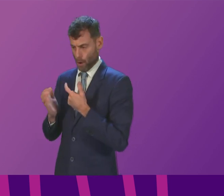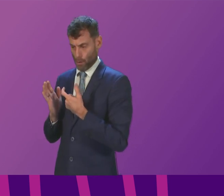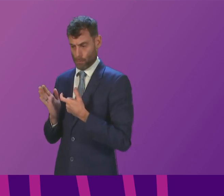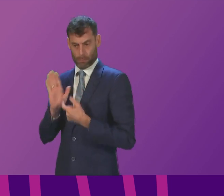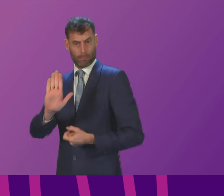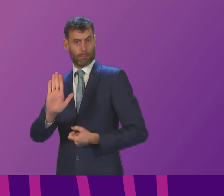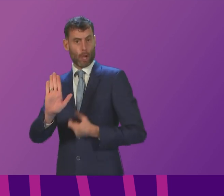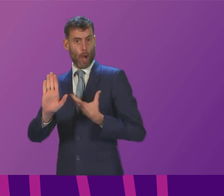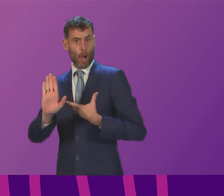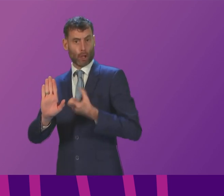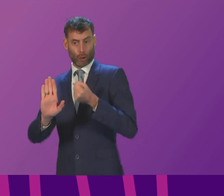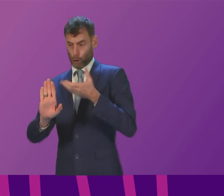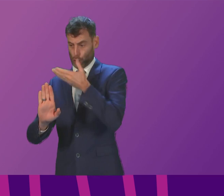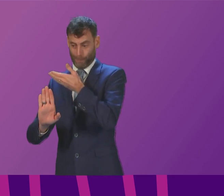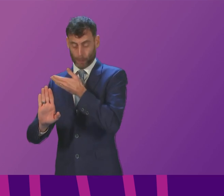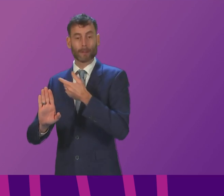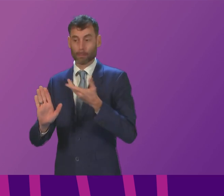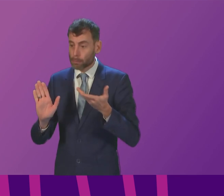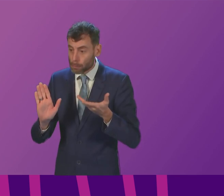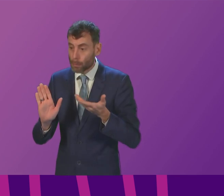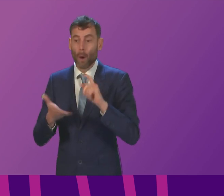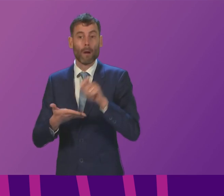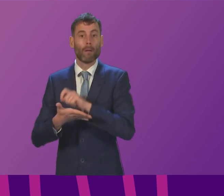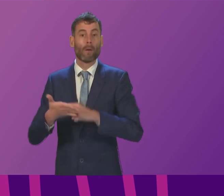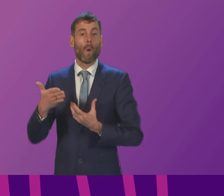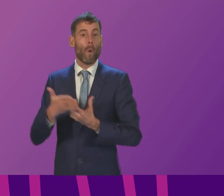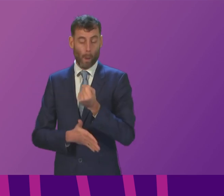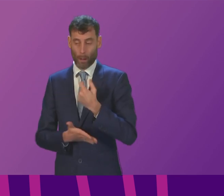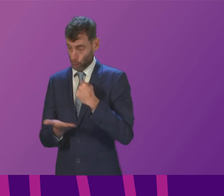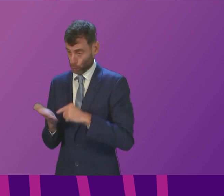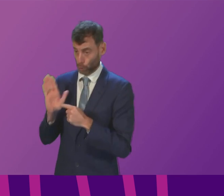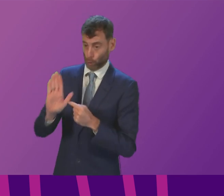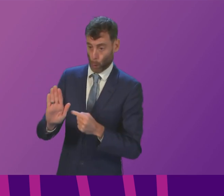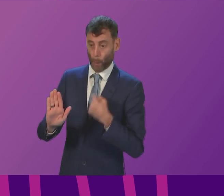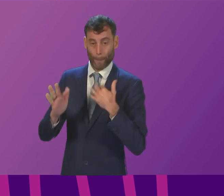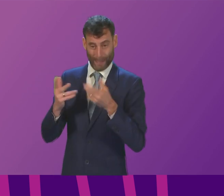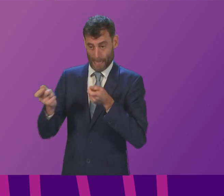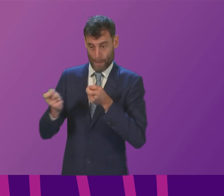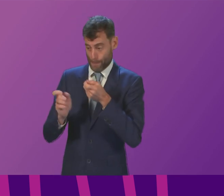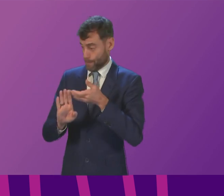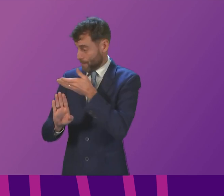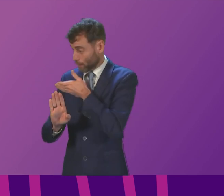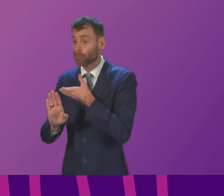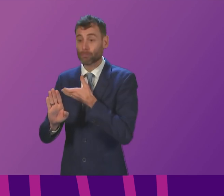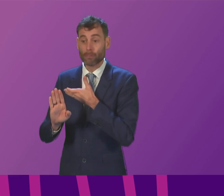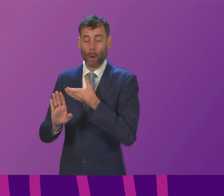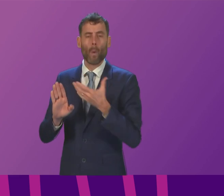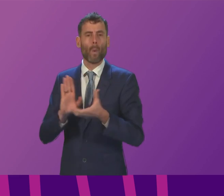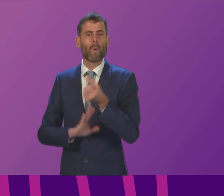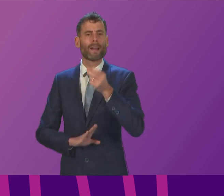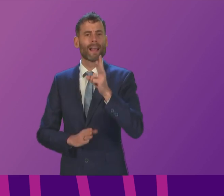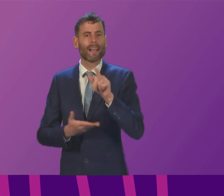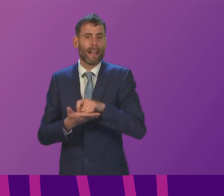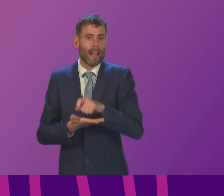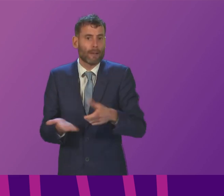-elected with the trust of the people of Scotland to face up to these challenges so under under the years